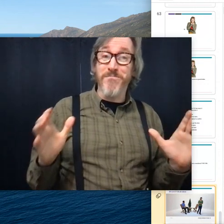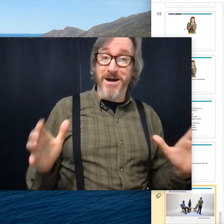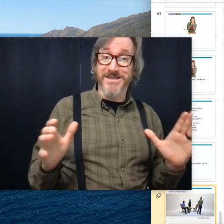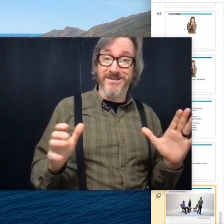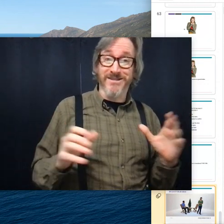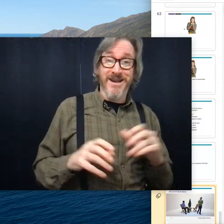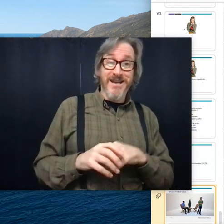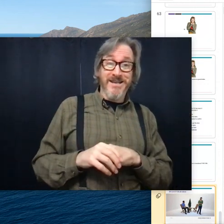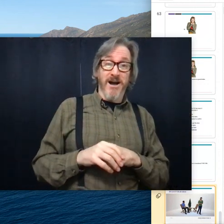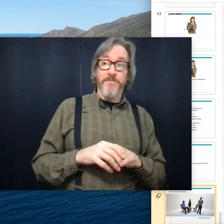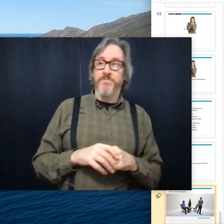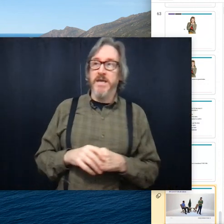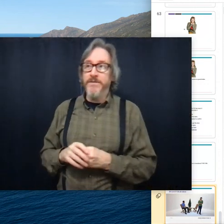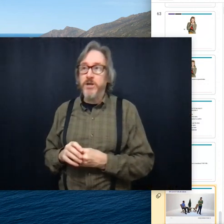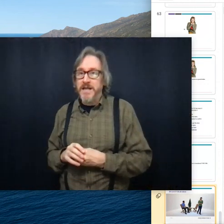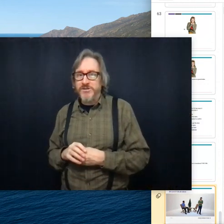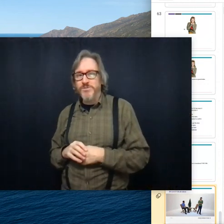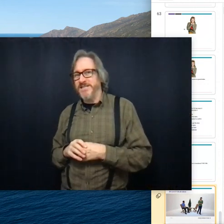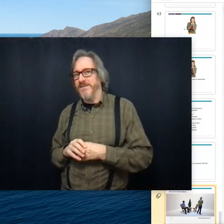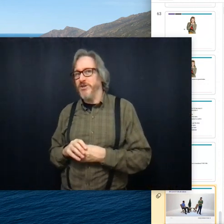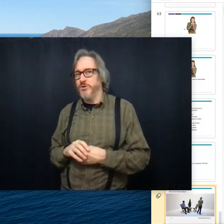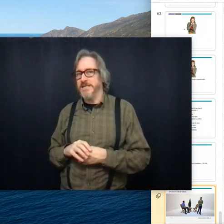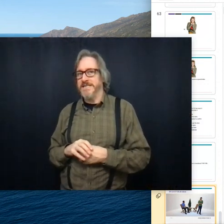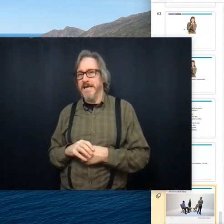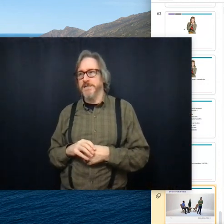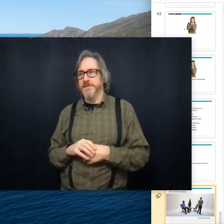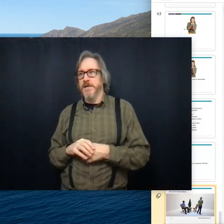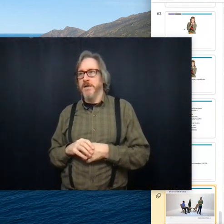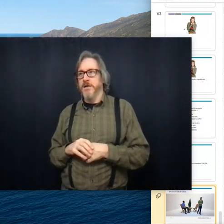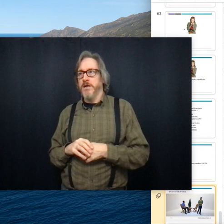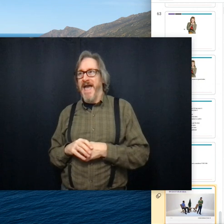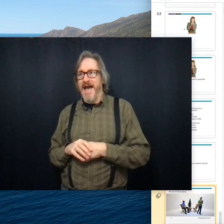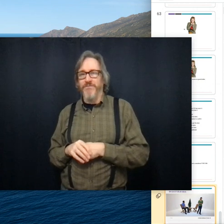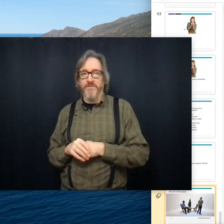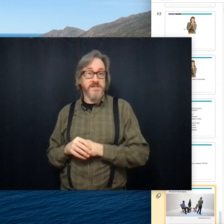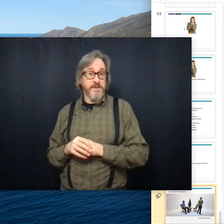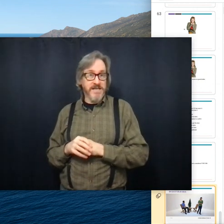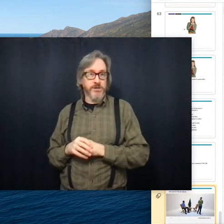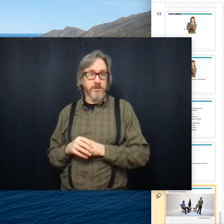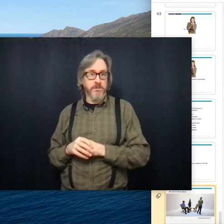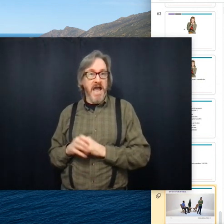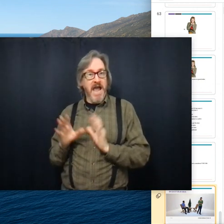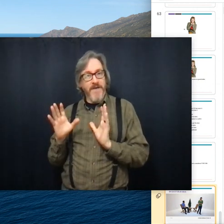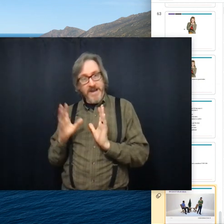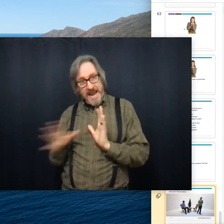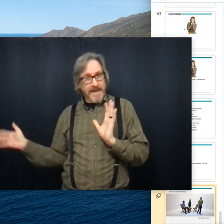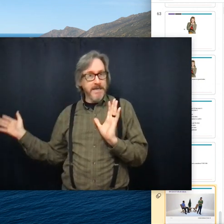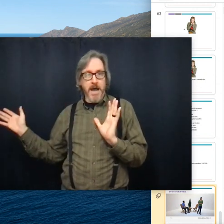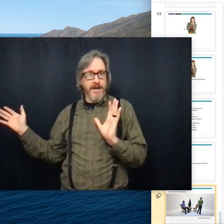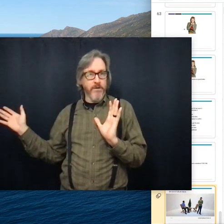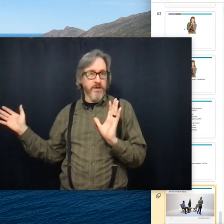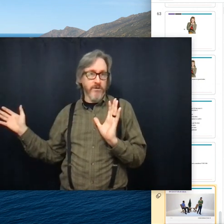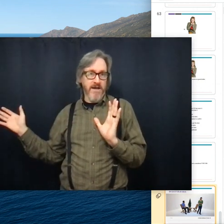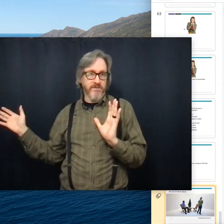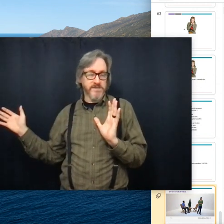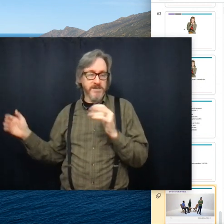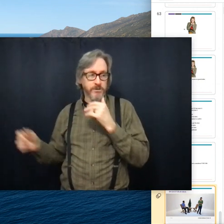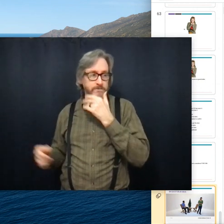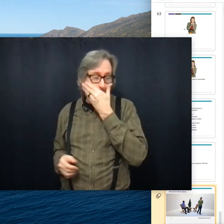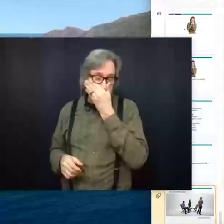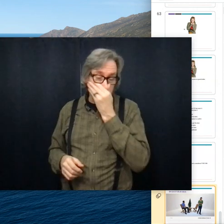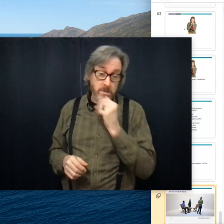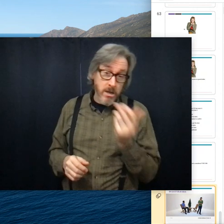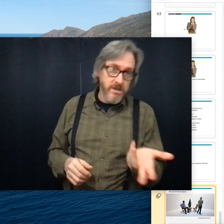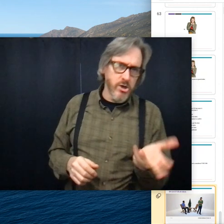Seven is a monster. Um, in the classroom, seven usually takes half of the semester and then eight, nine are the other half of the